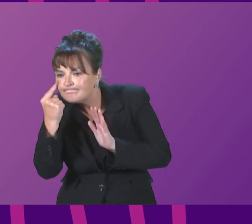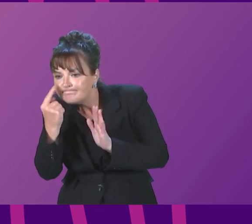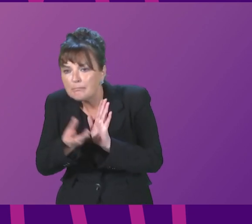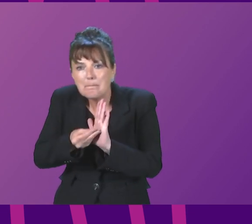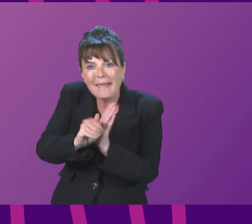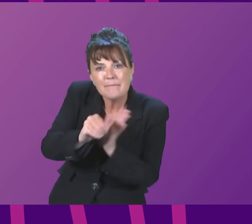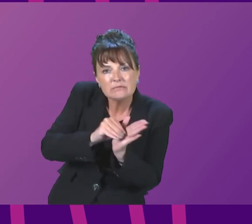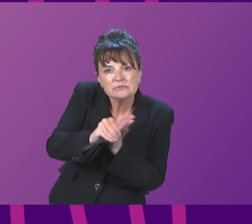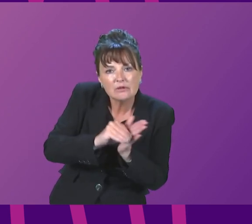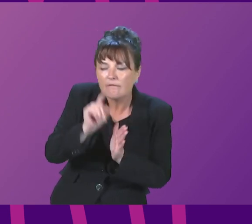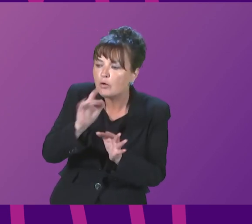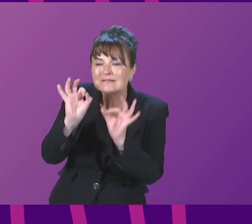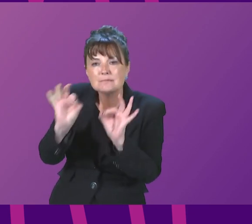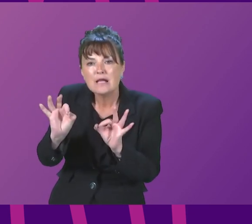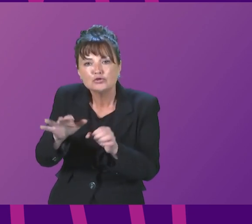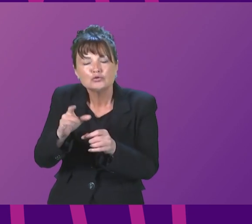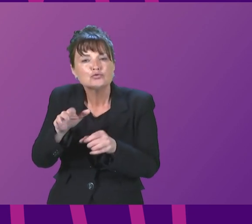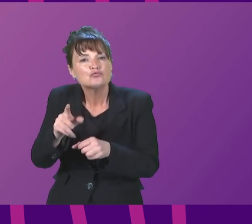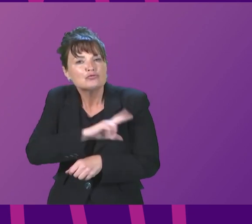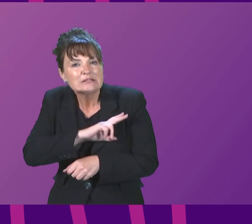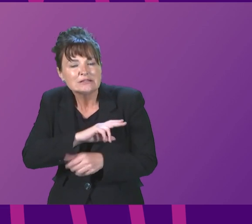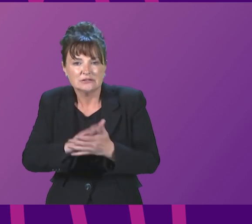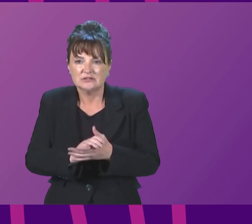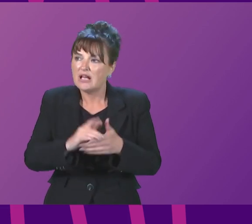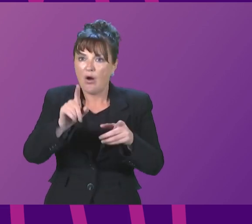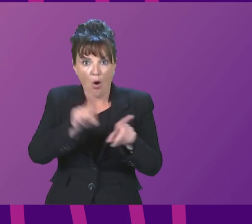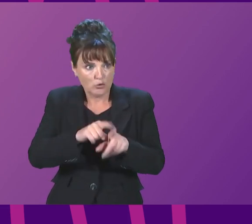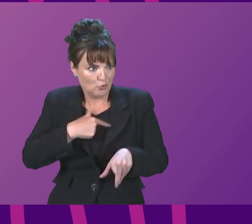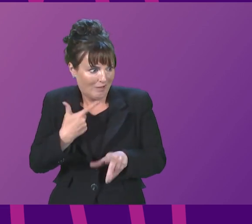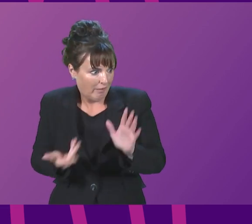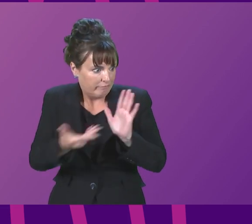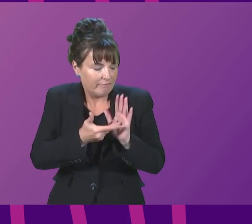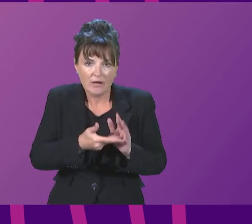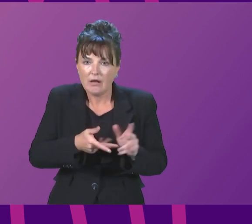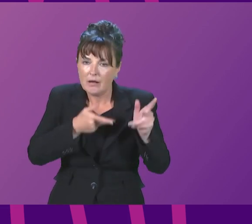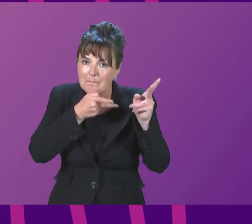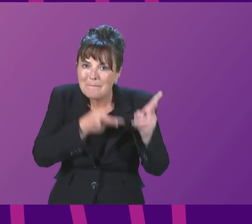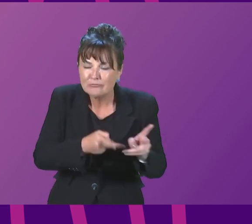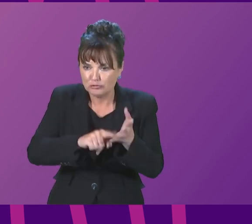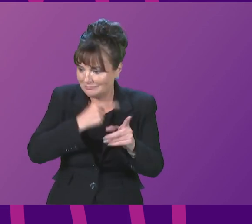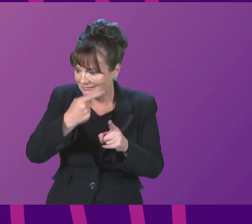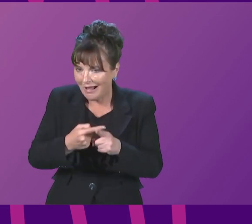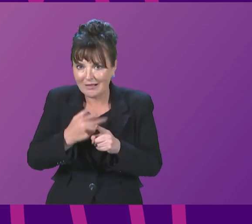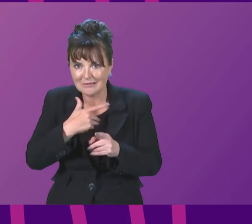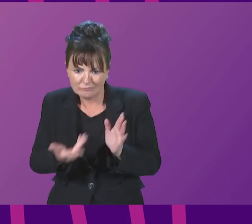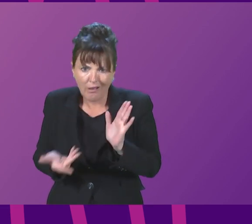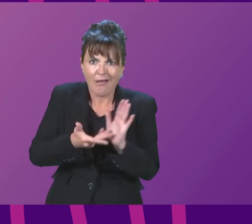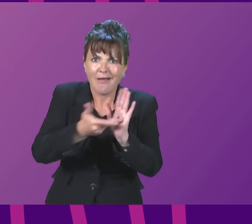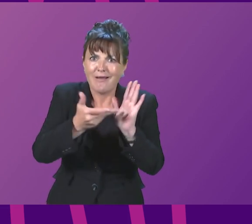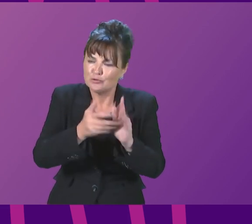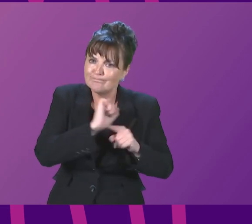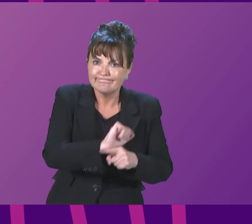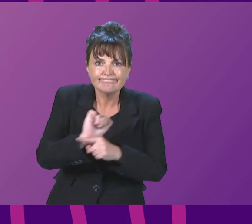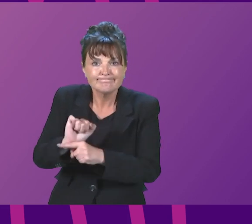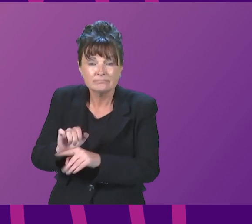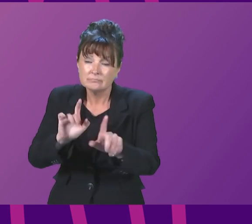housing support that mitigates UK Government policies like the bedroom tax the benefit cap and local housing allowance This Parliament does